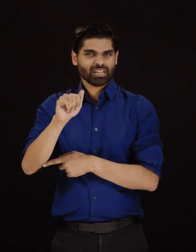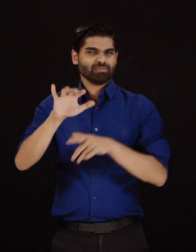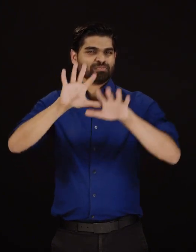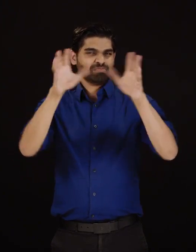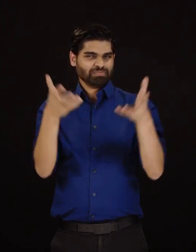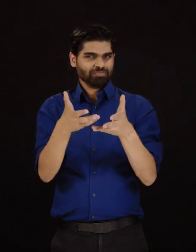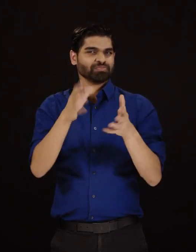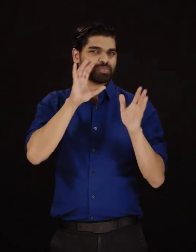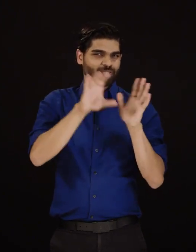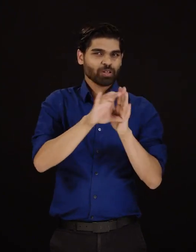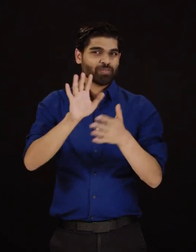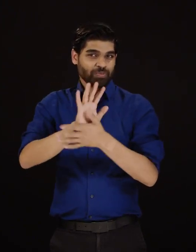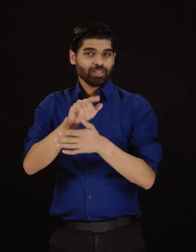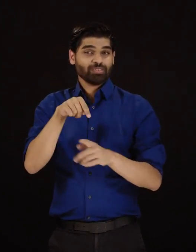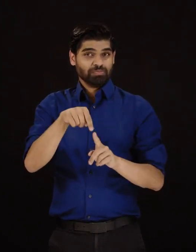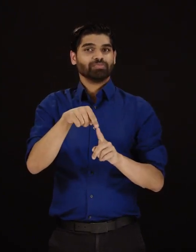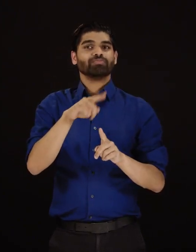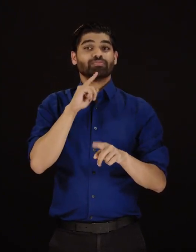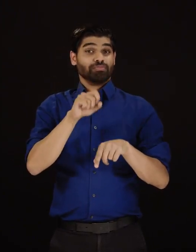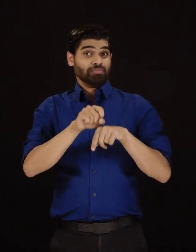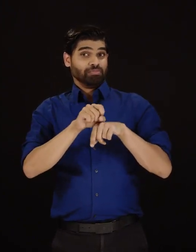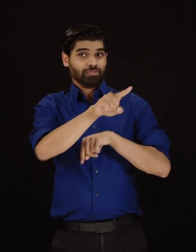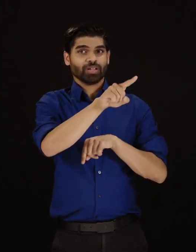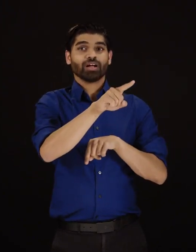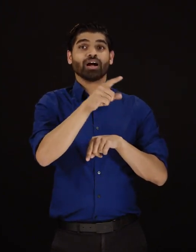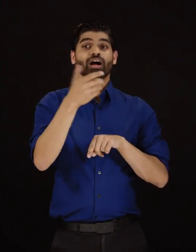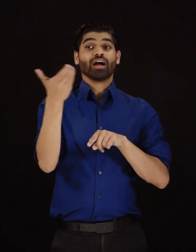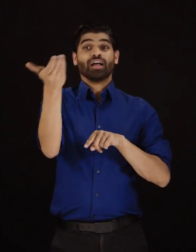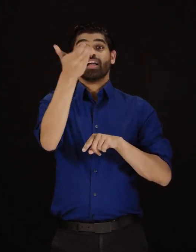the multimedia content is downloaded over a wireless network.